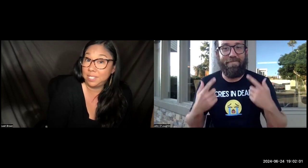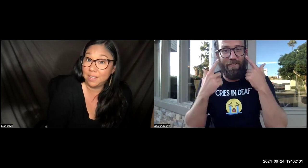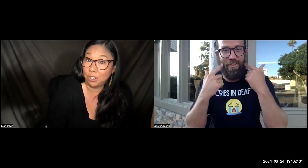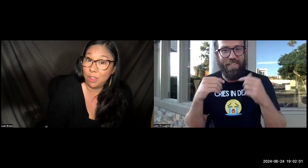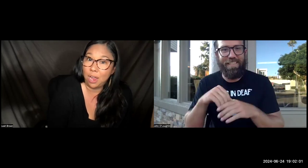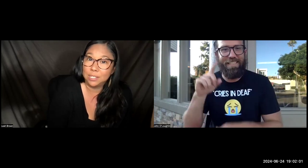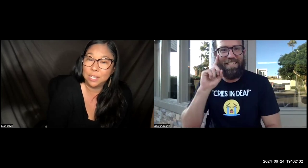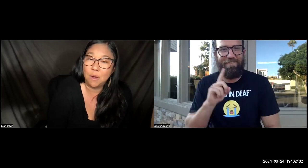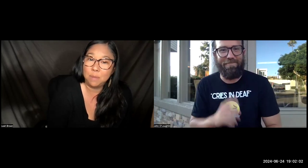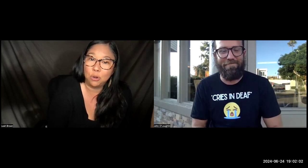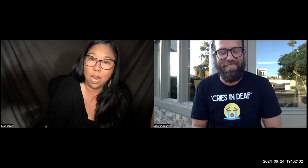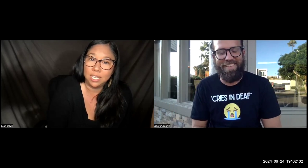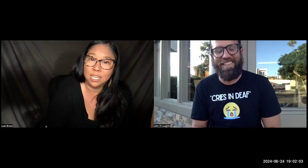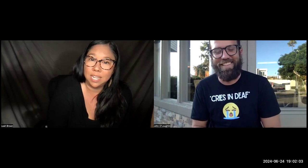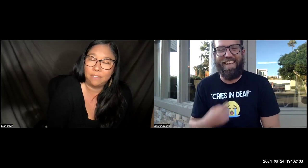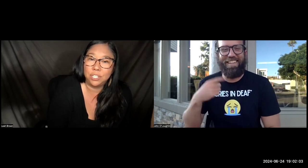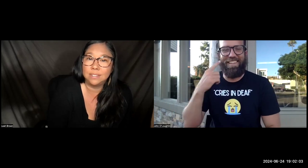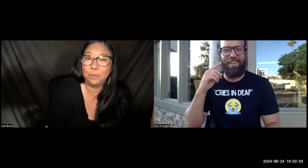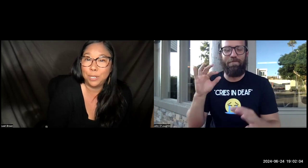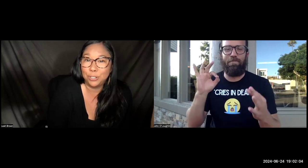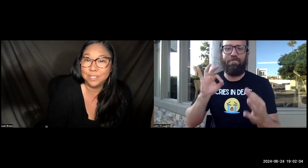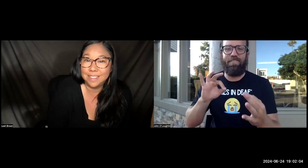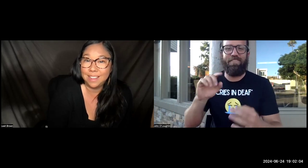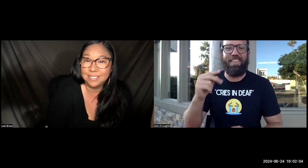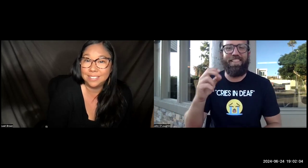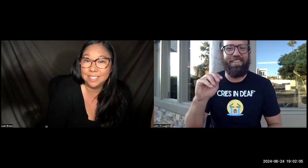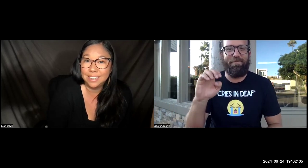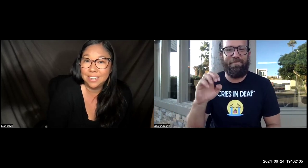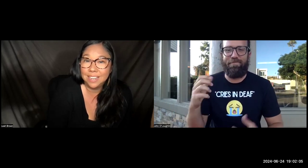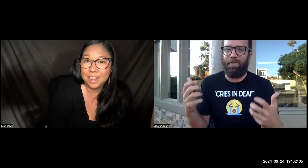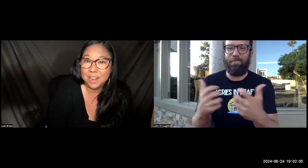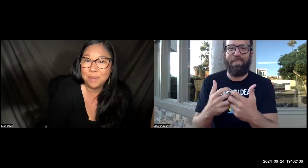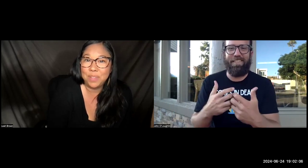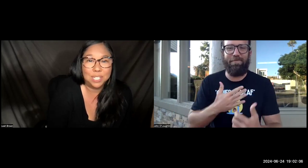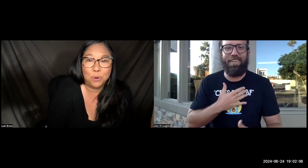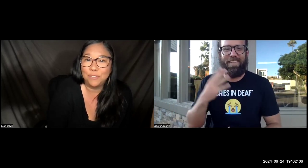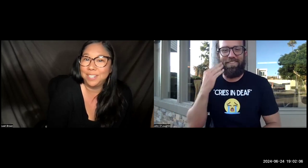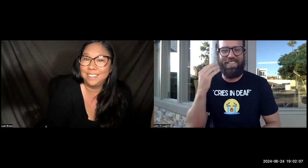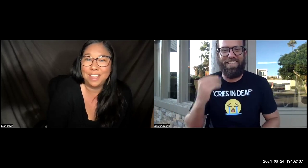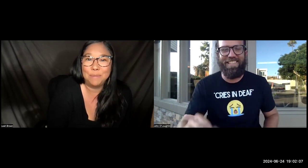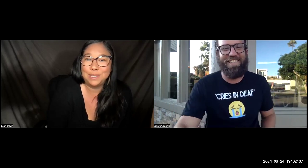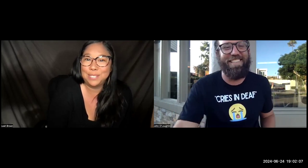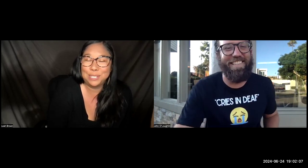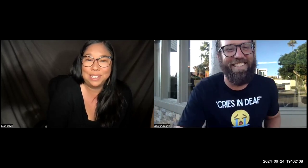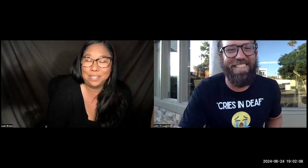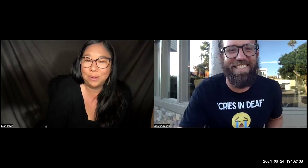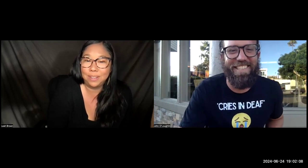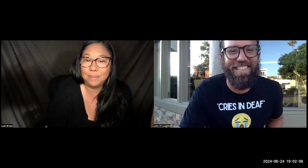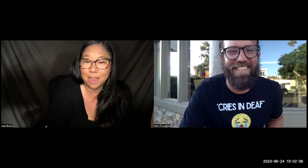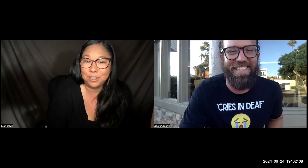seven o'clock. So I'm crying in deaf, just like my shirt says. Um, it's a perfect theme. It's totally matching